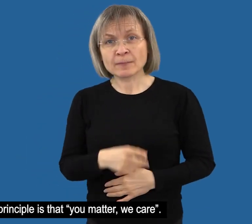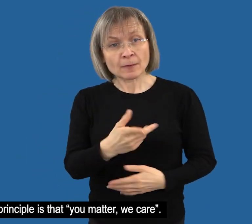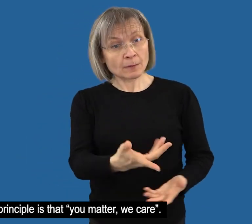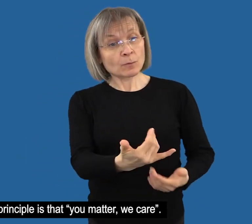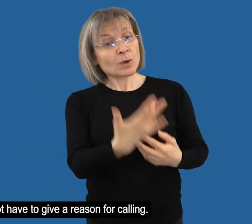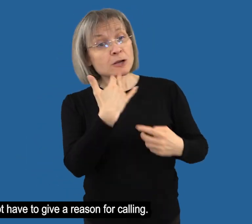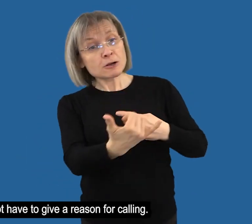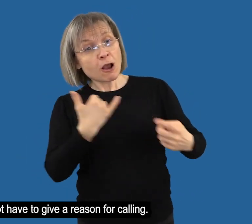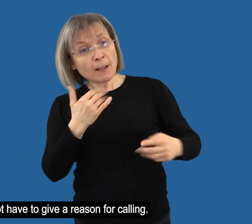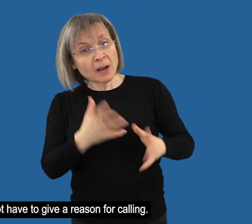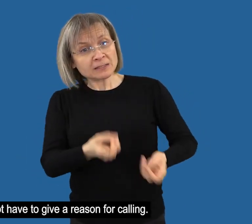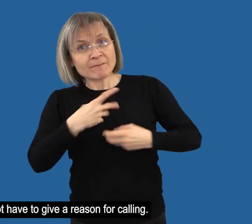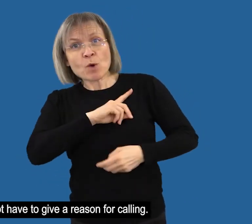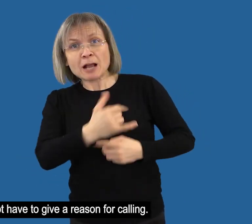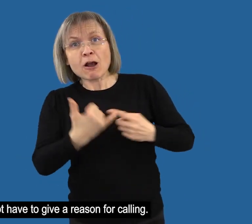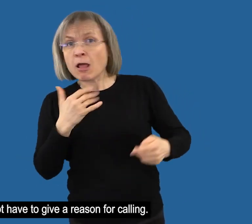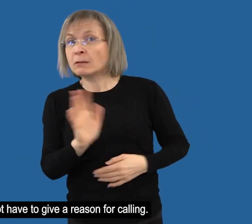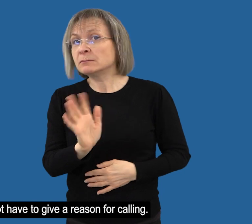You do not have to give a reason for calling